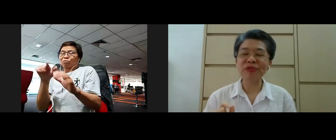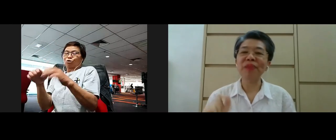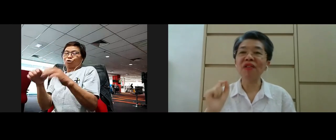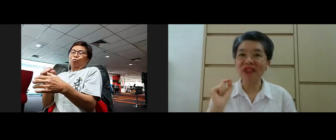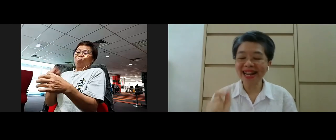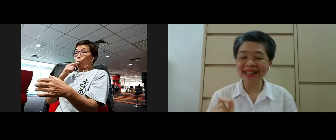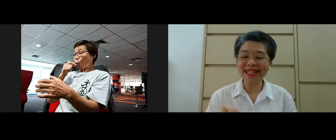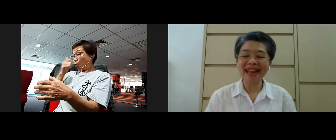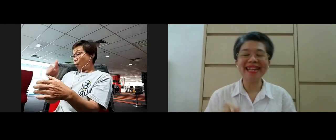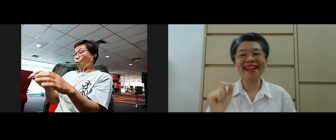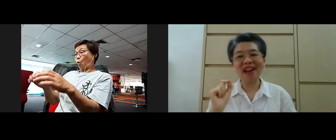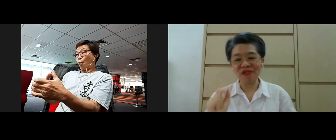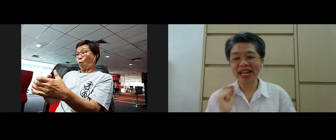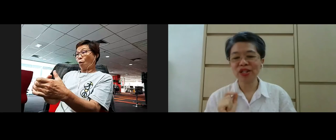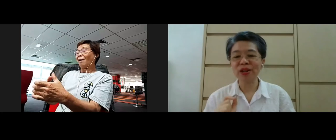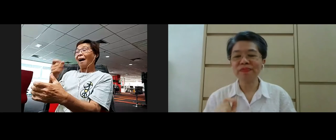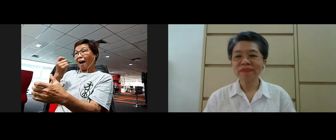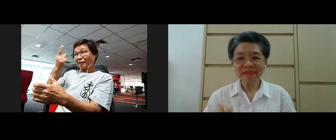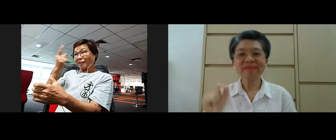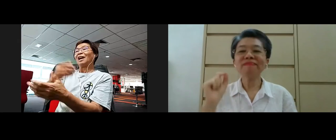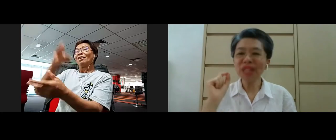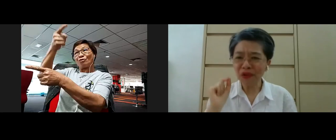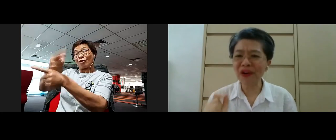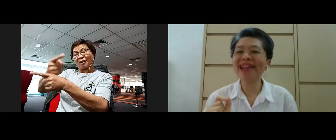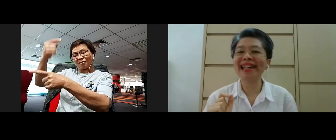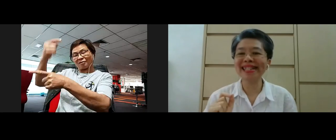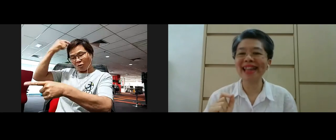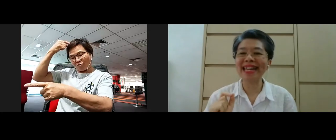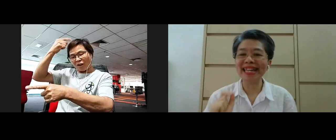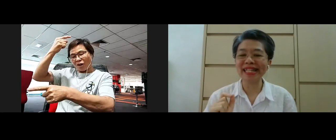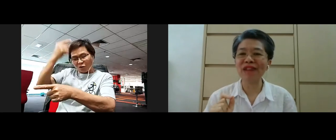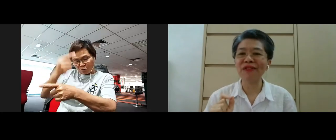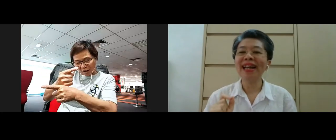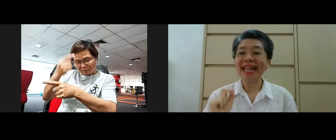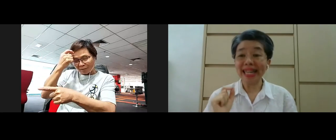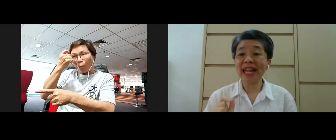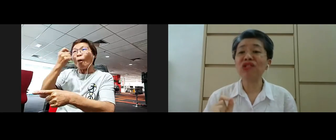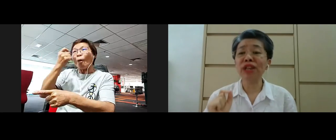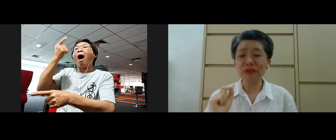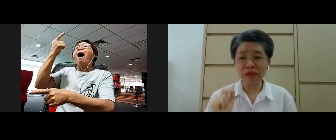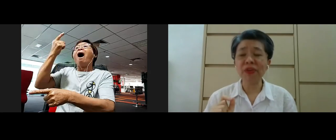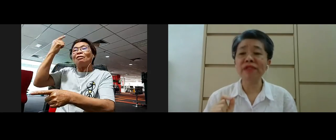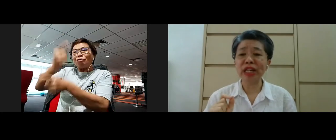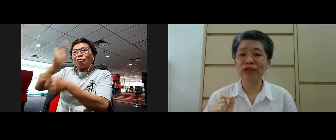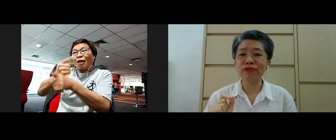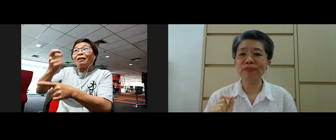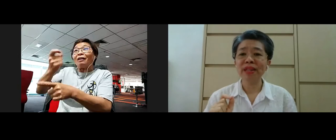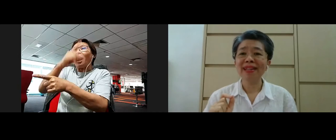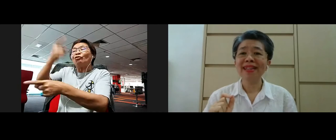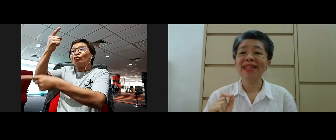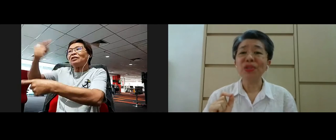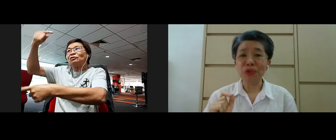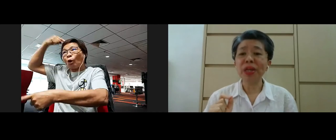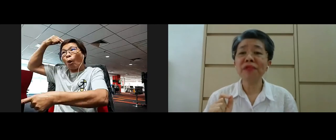panya group right understanding and right thought right understanding itself is actually referring to